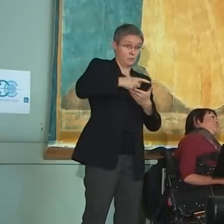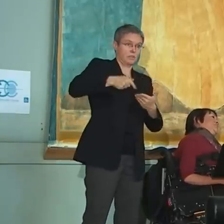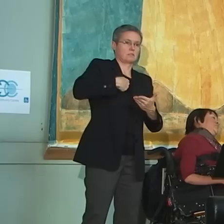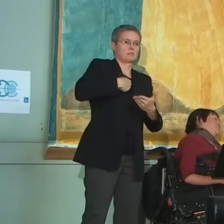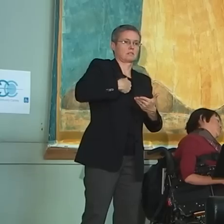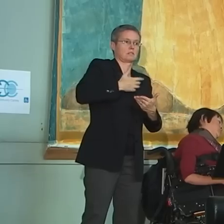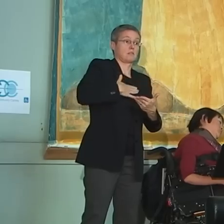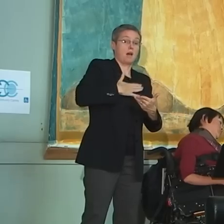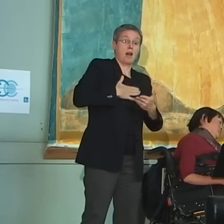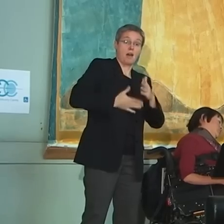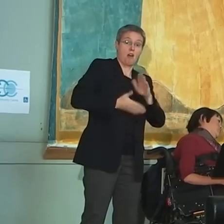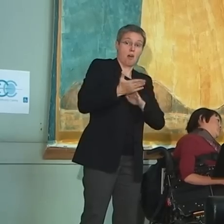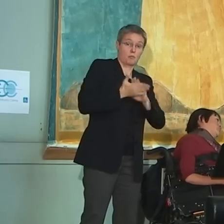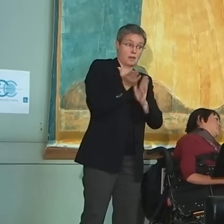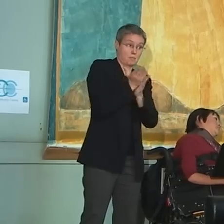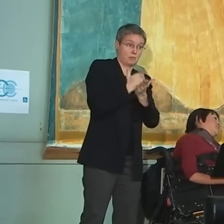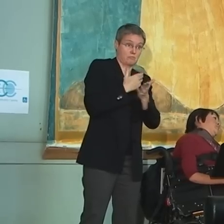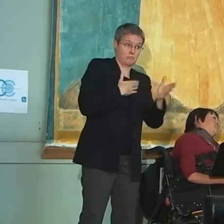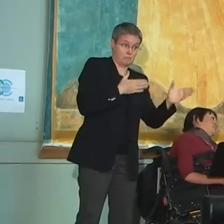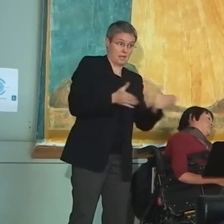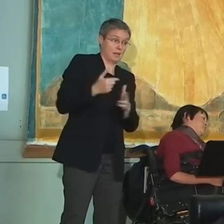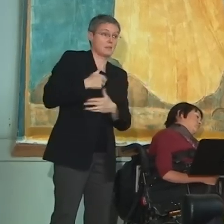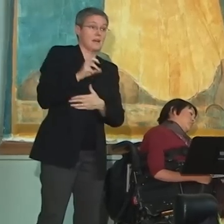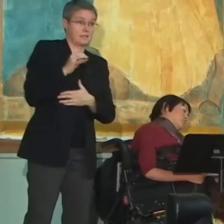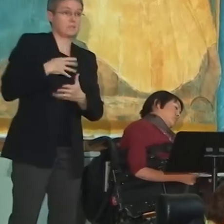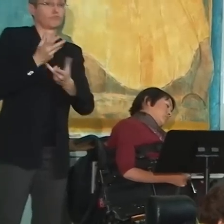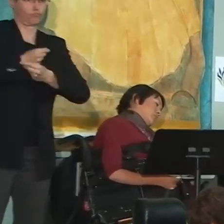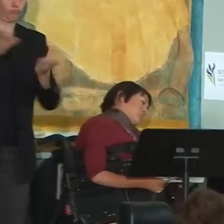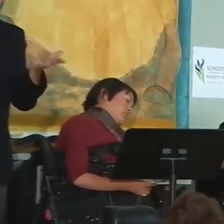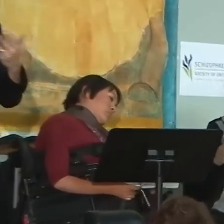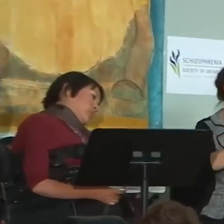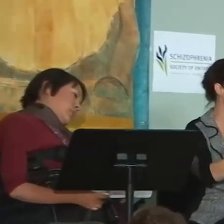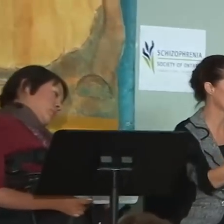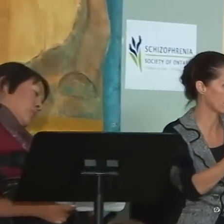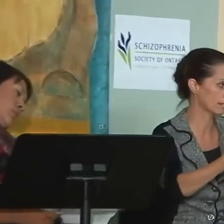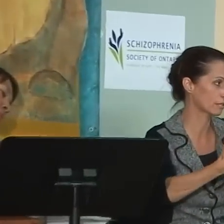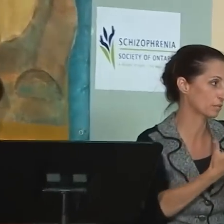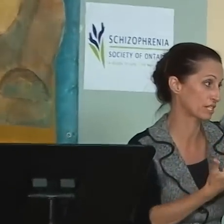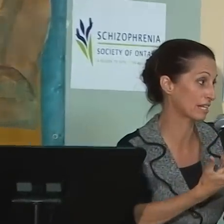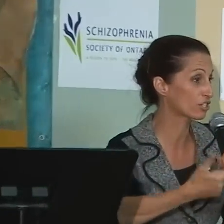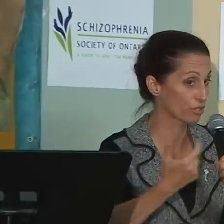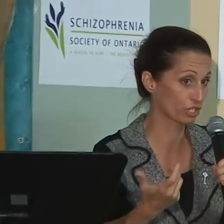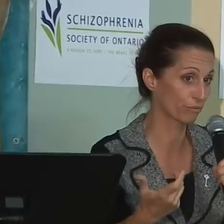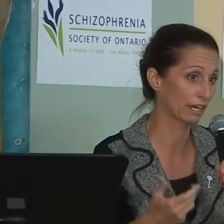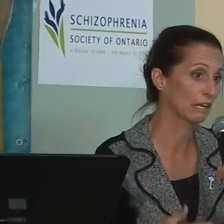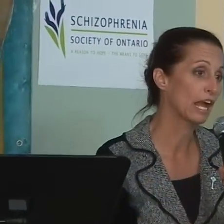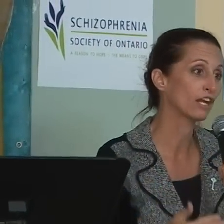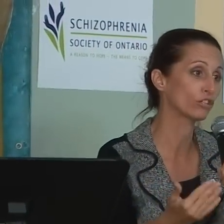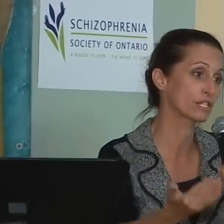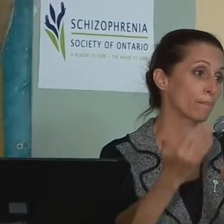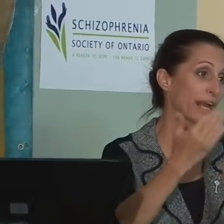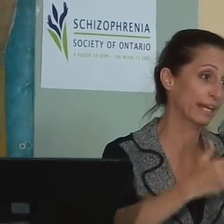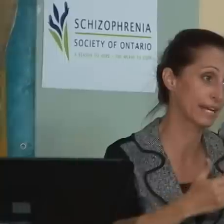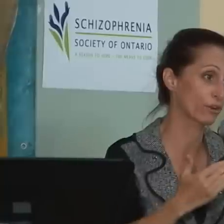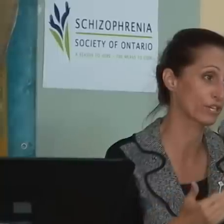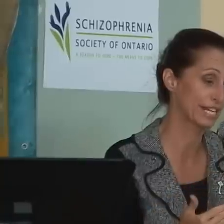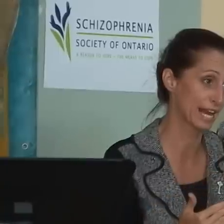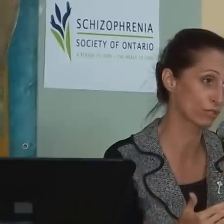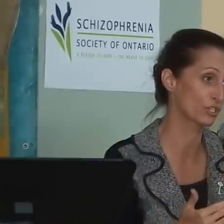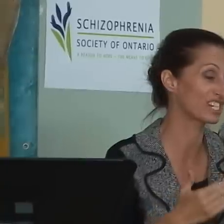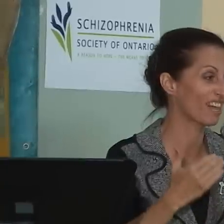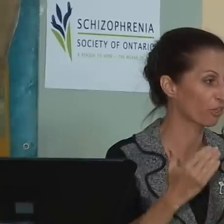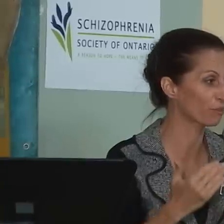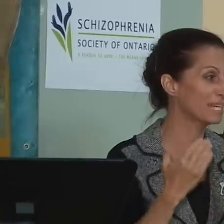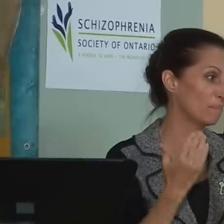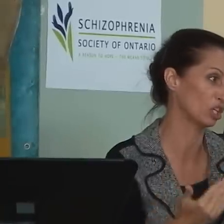operating budget plan. And what it does is it reduces costs when it comes to that 6% attrition rate. It looks at paying down our